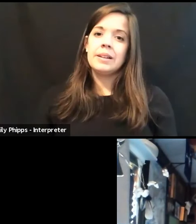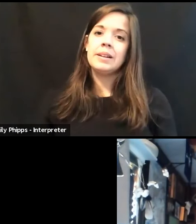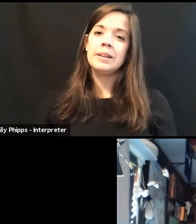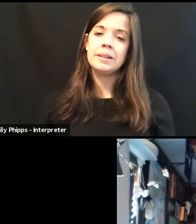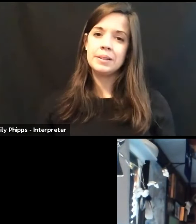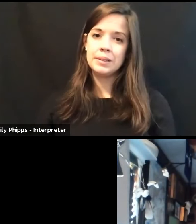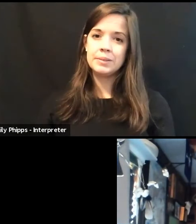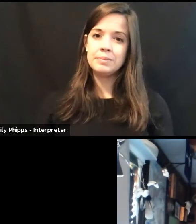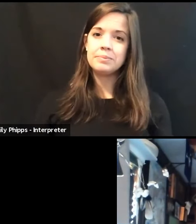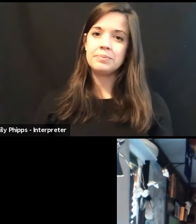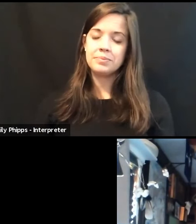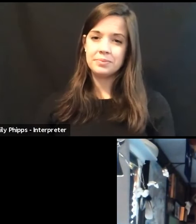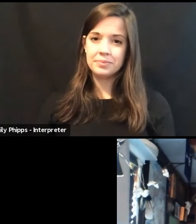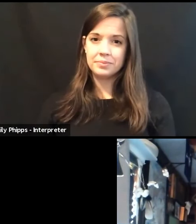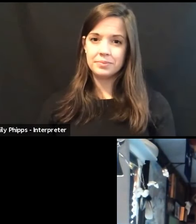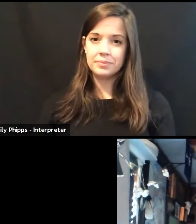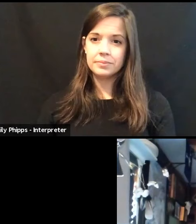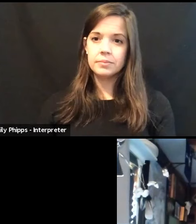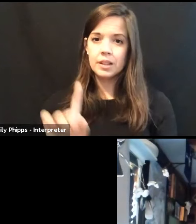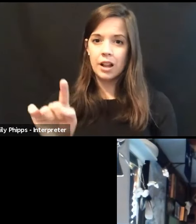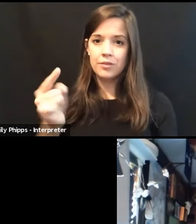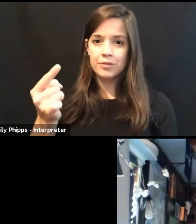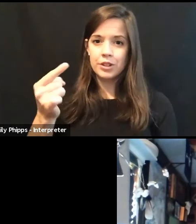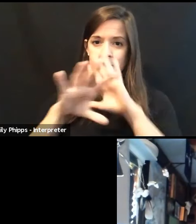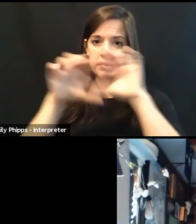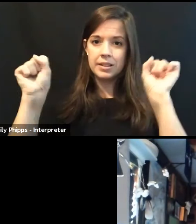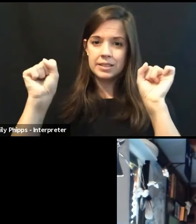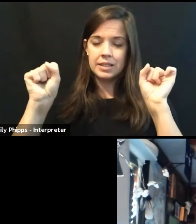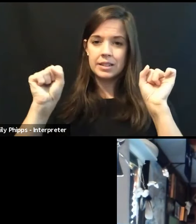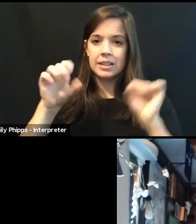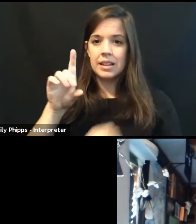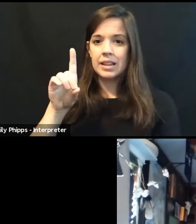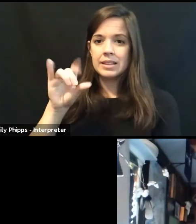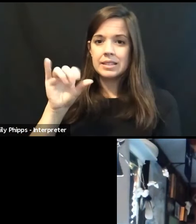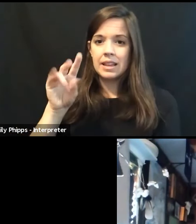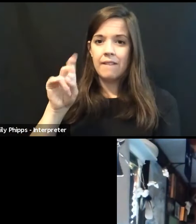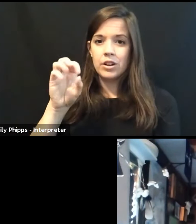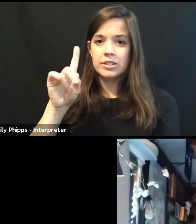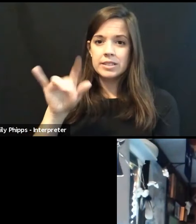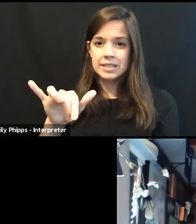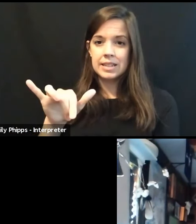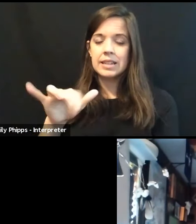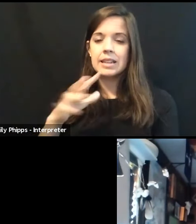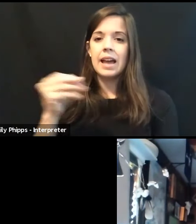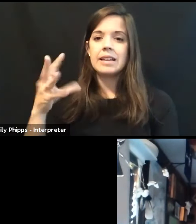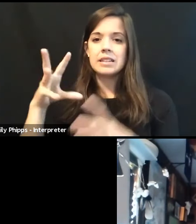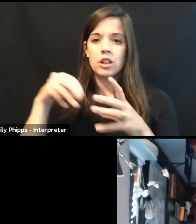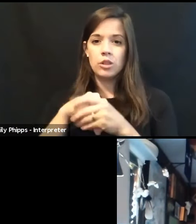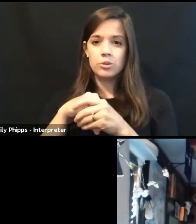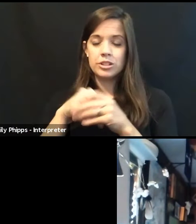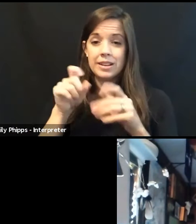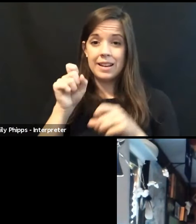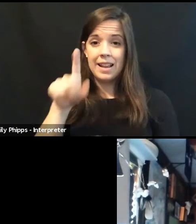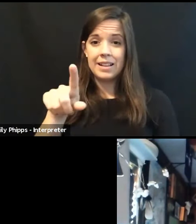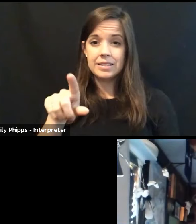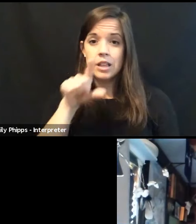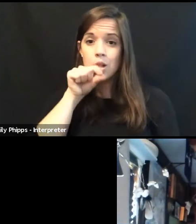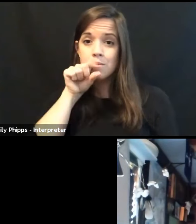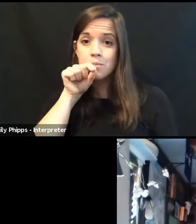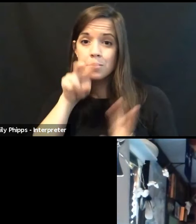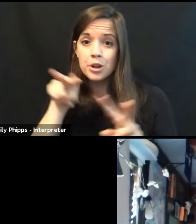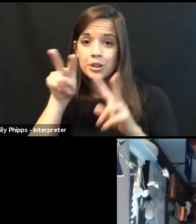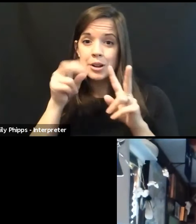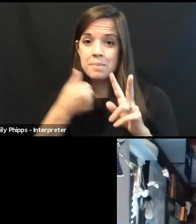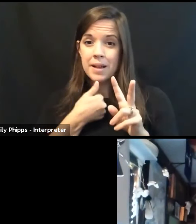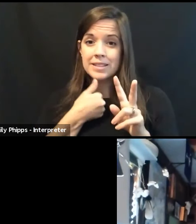Our first president of diversity and inclusion asks, as a birder myself in my